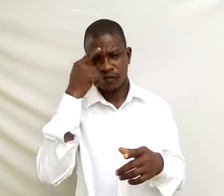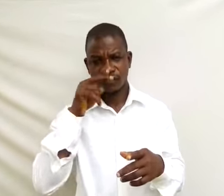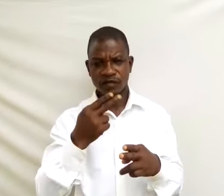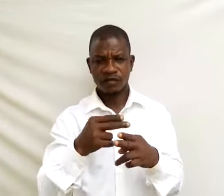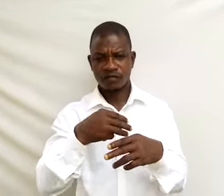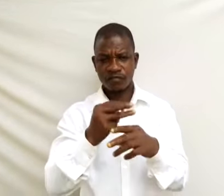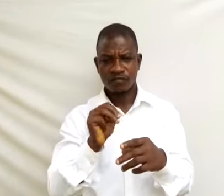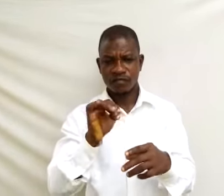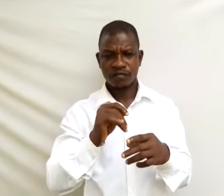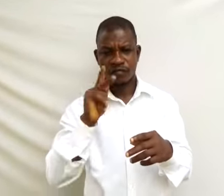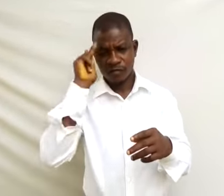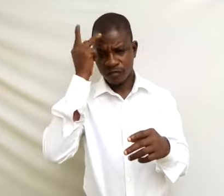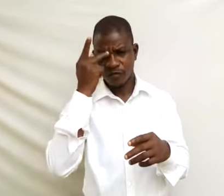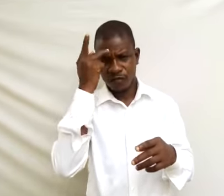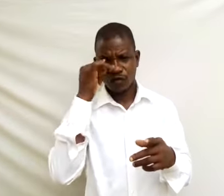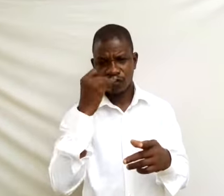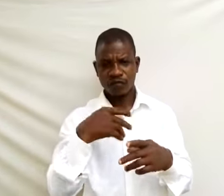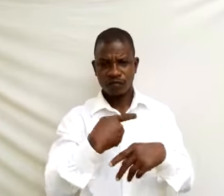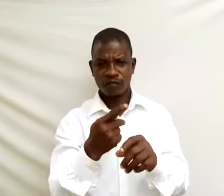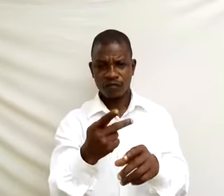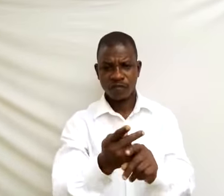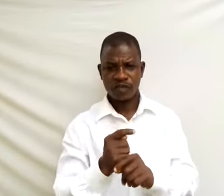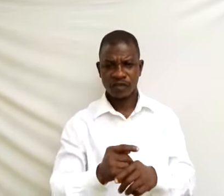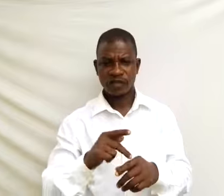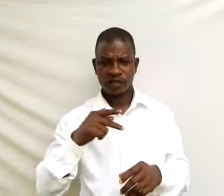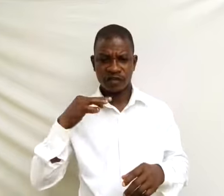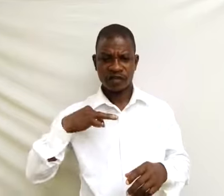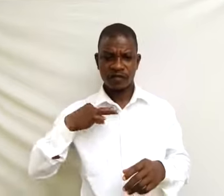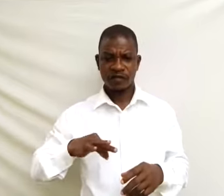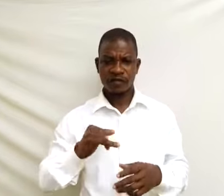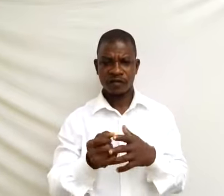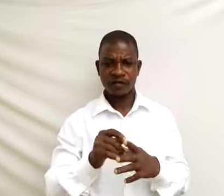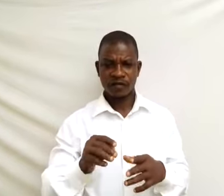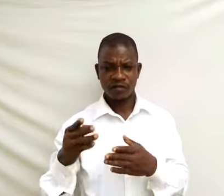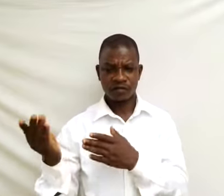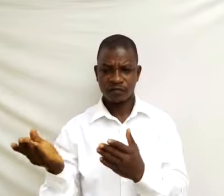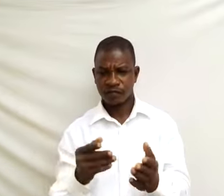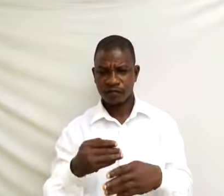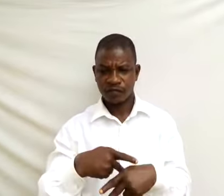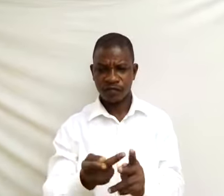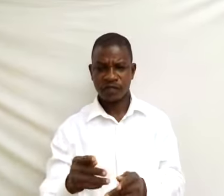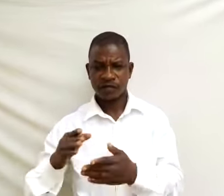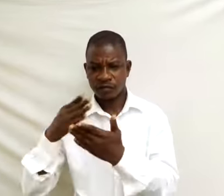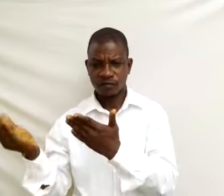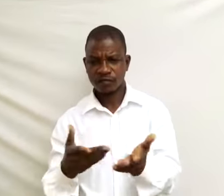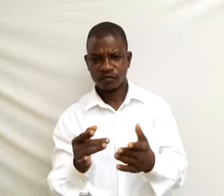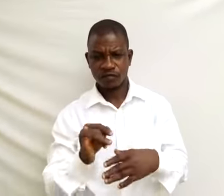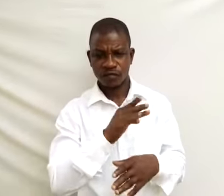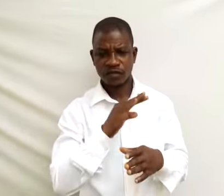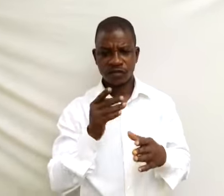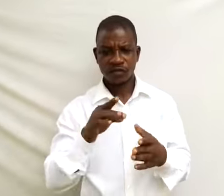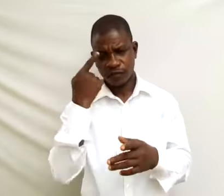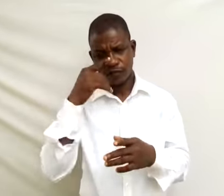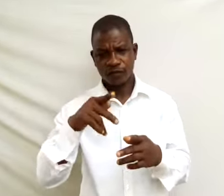of making profit. 6. Providing goods and services for the satisfaction of human wants.